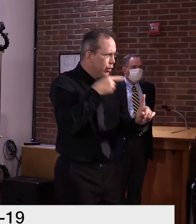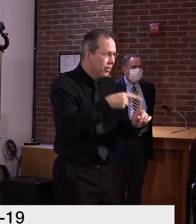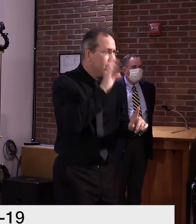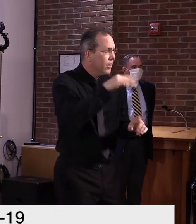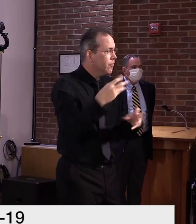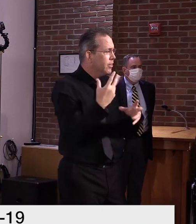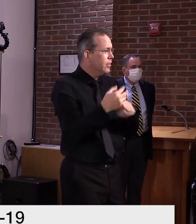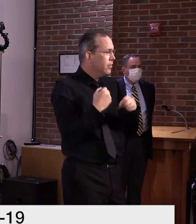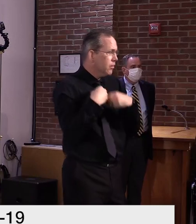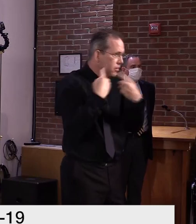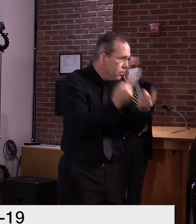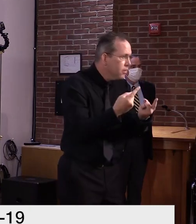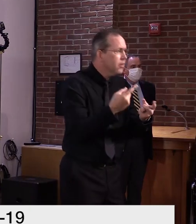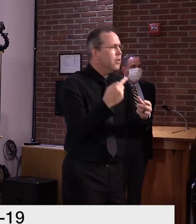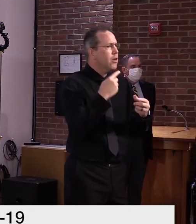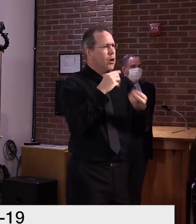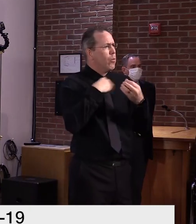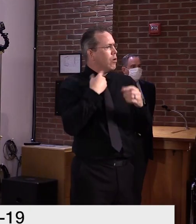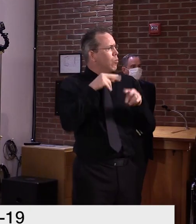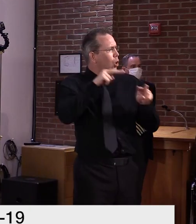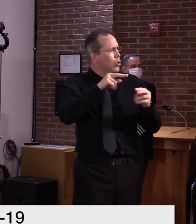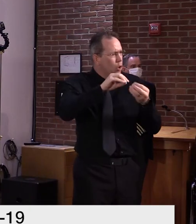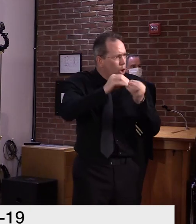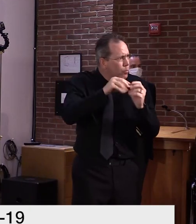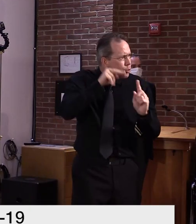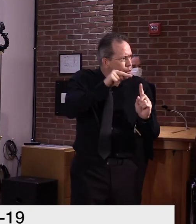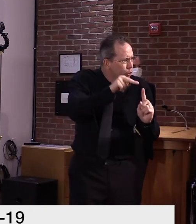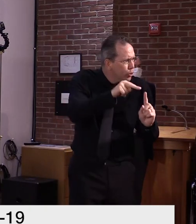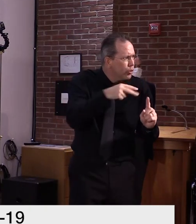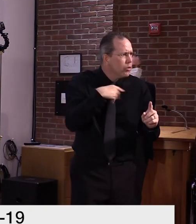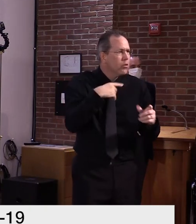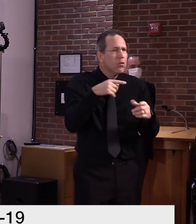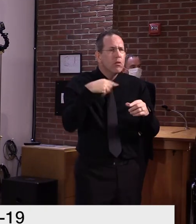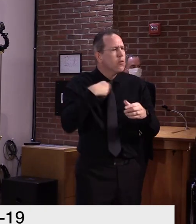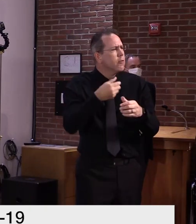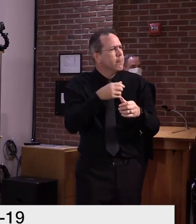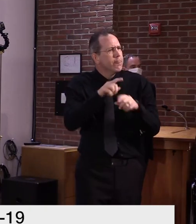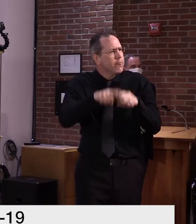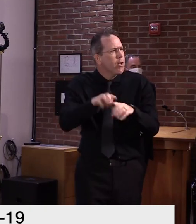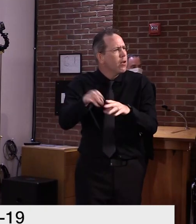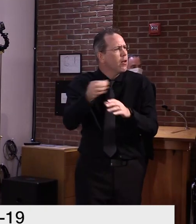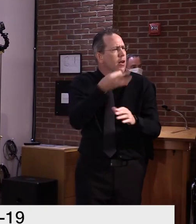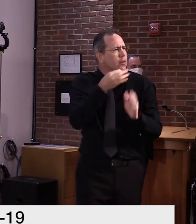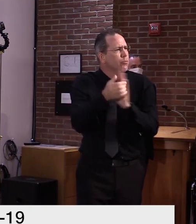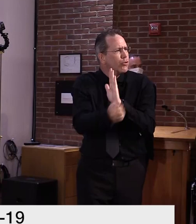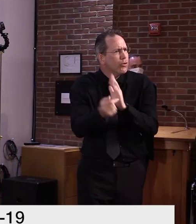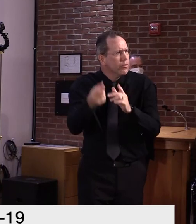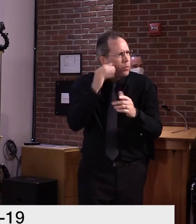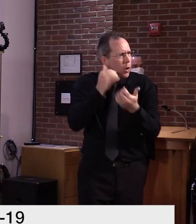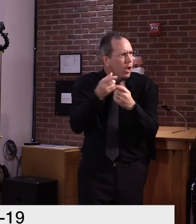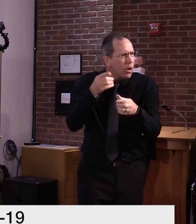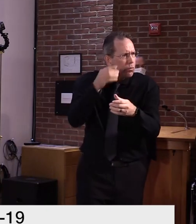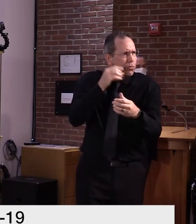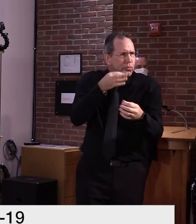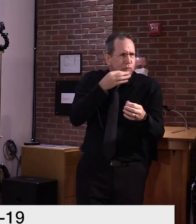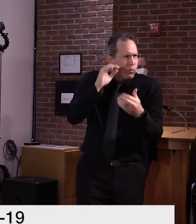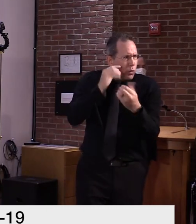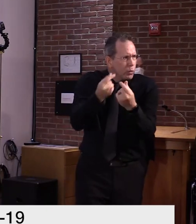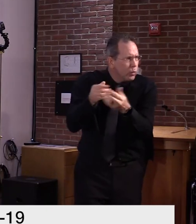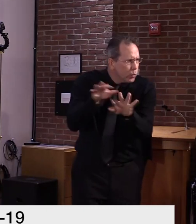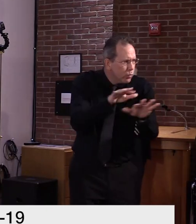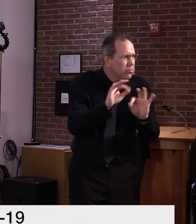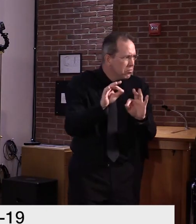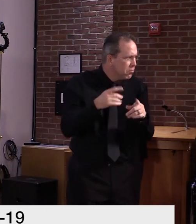watching the data and listening to the experts. With that in mind, we're keeping a close eye on what's going on